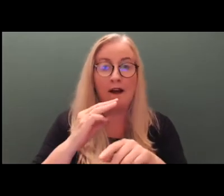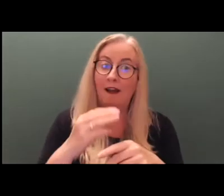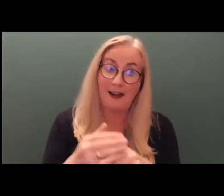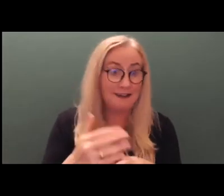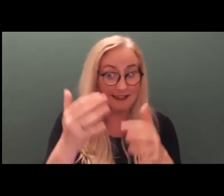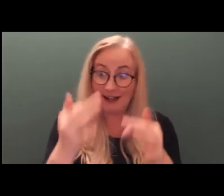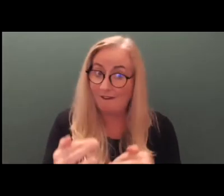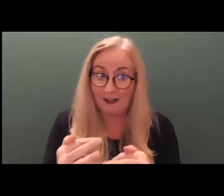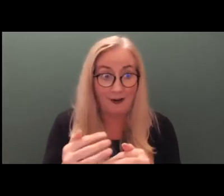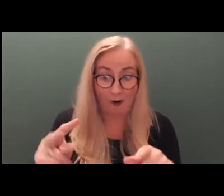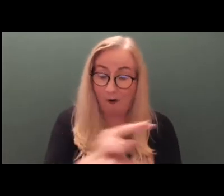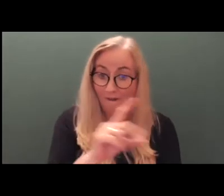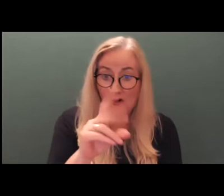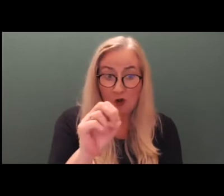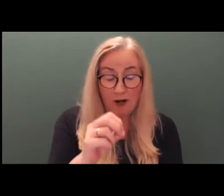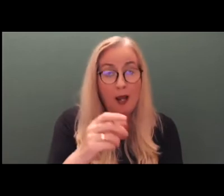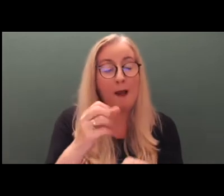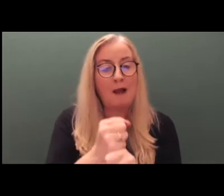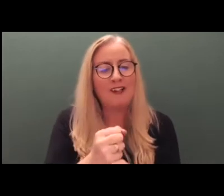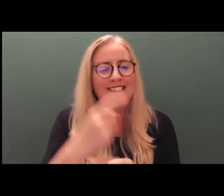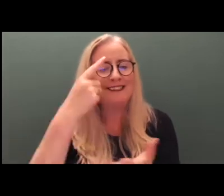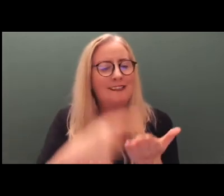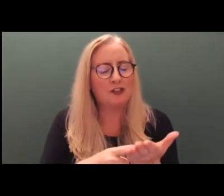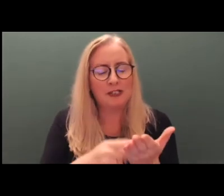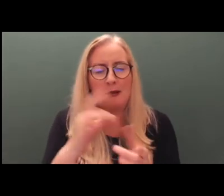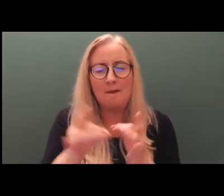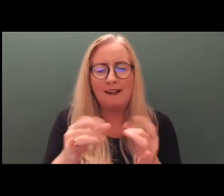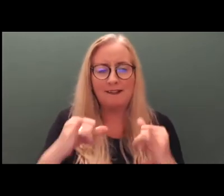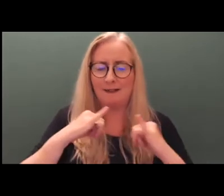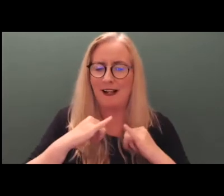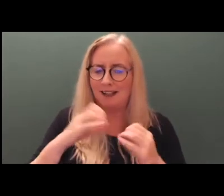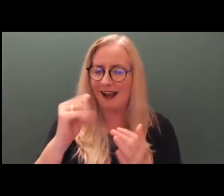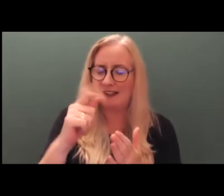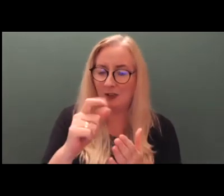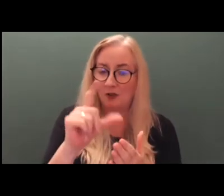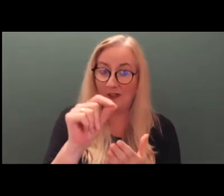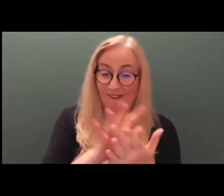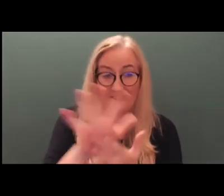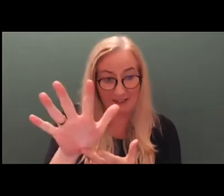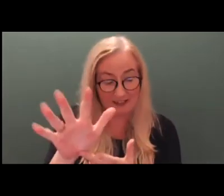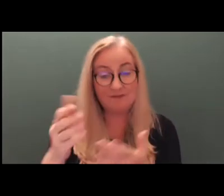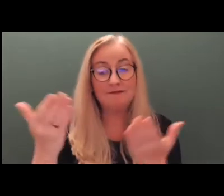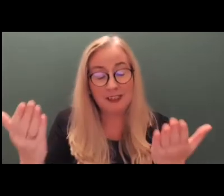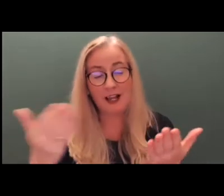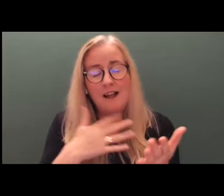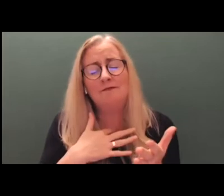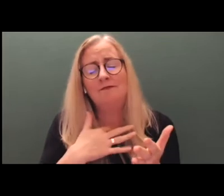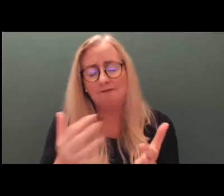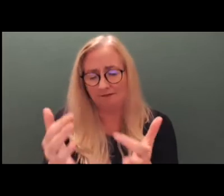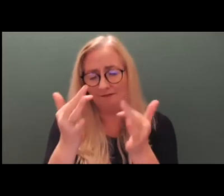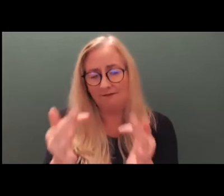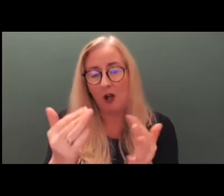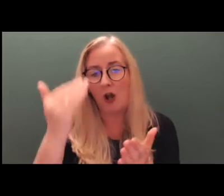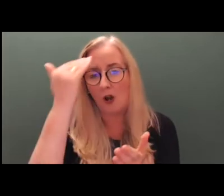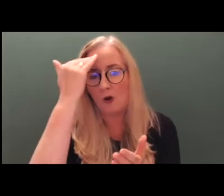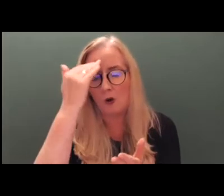Assisted Decision-Making Capacity Act of 2015. I have no doubt that the benefits